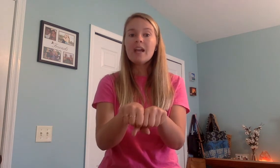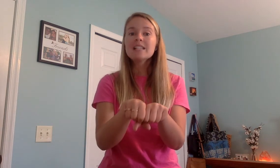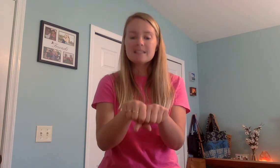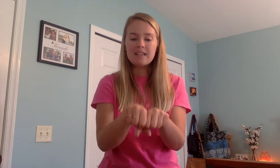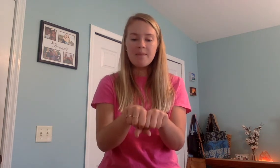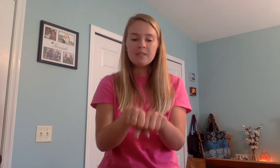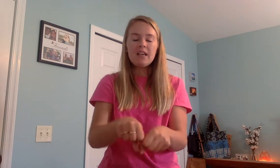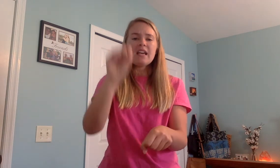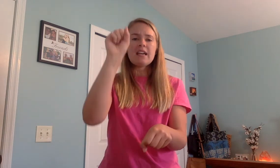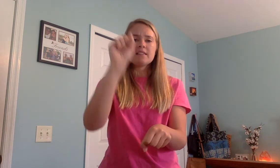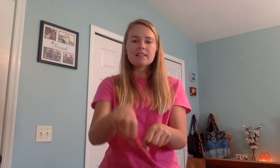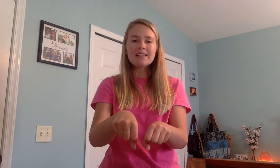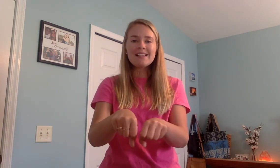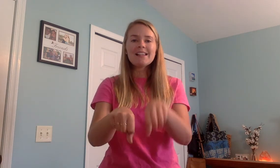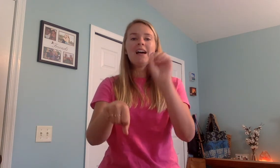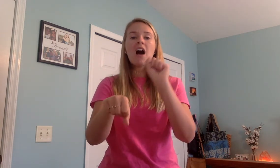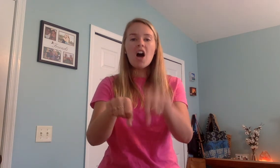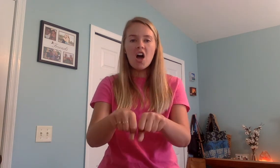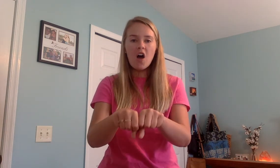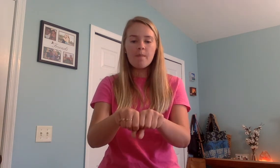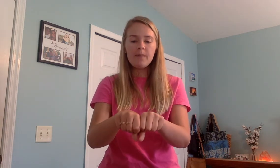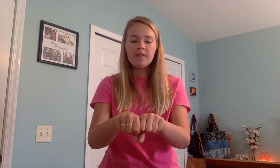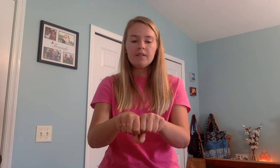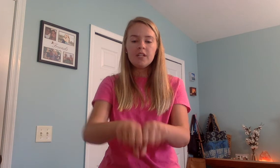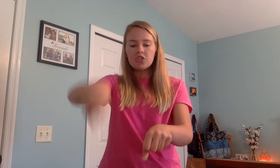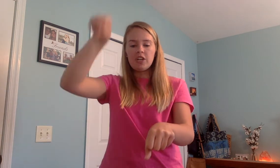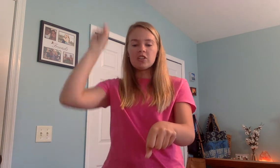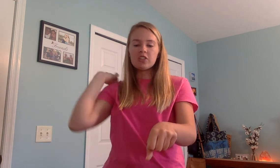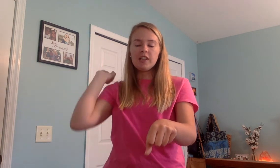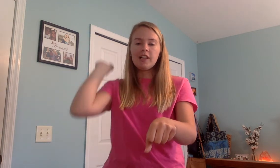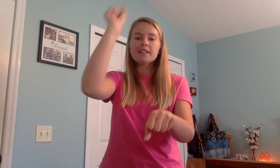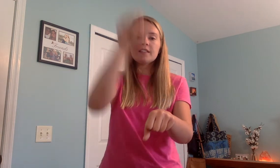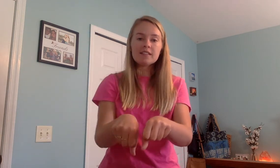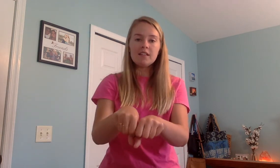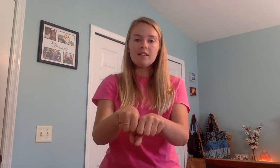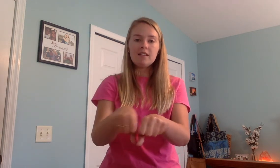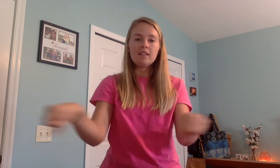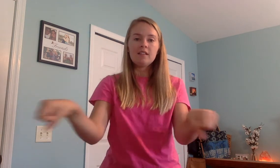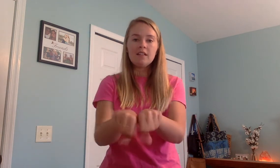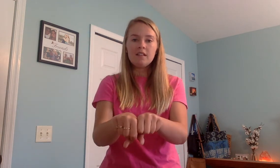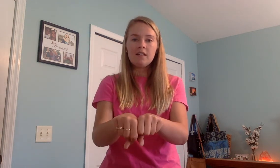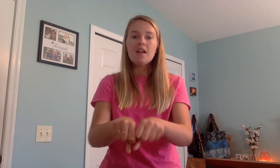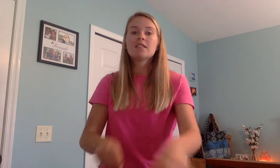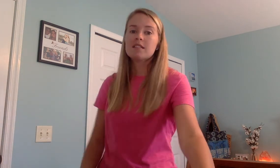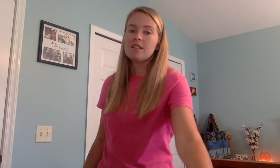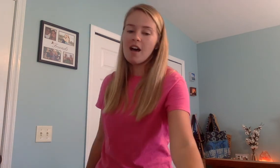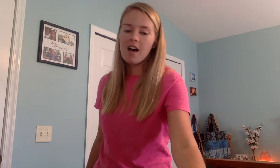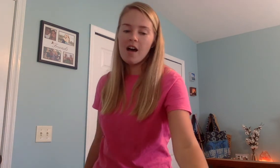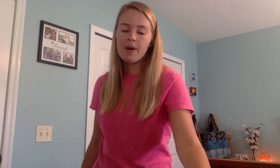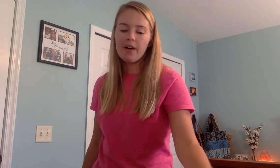Slept. And sl. Ob. Change sl to sn. Snob. All